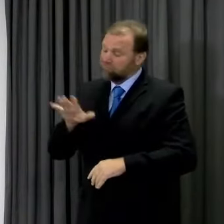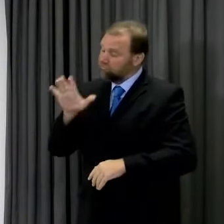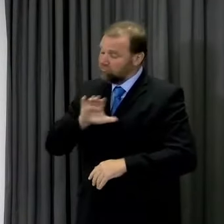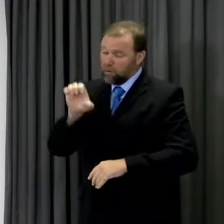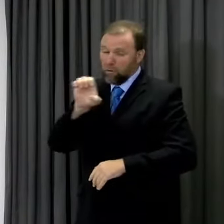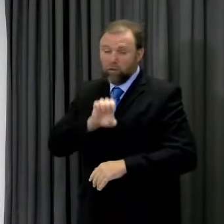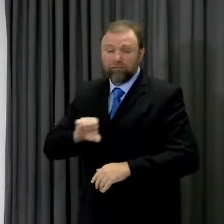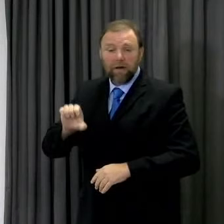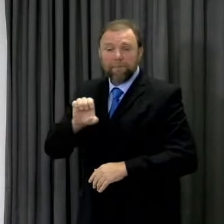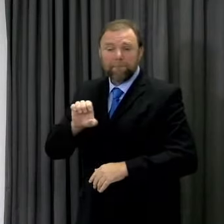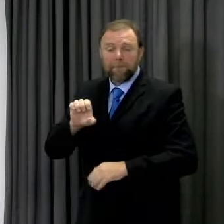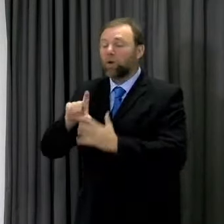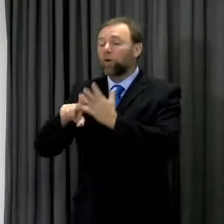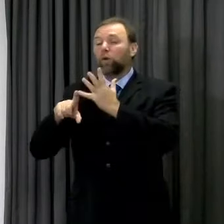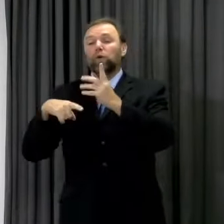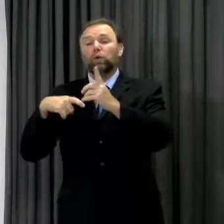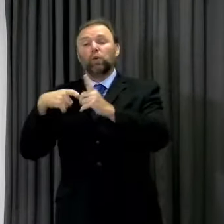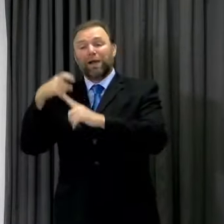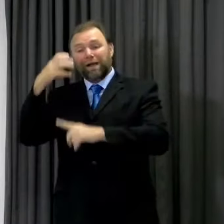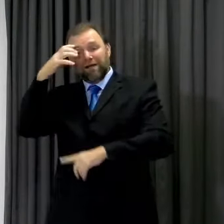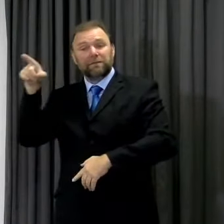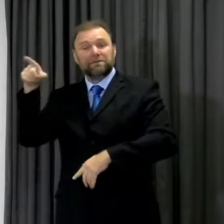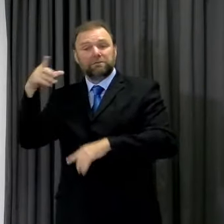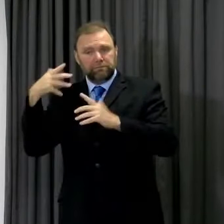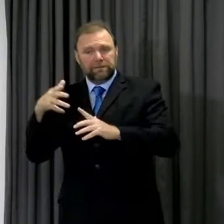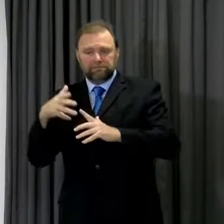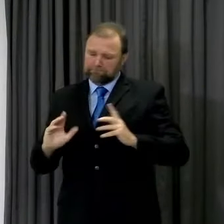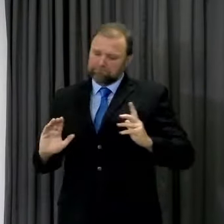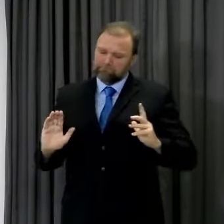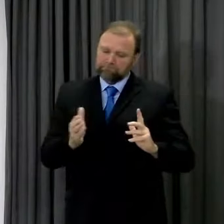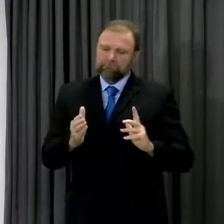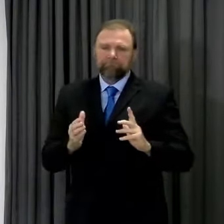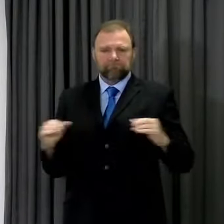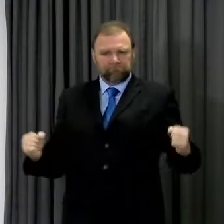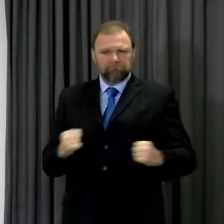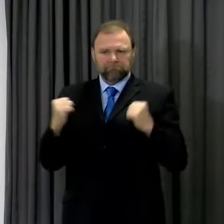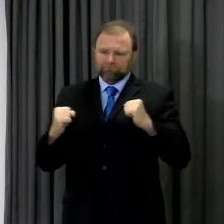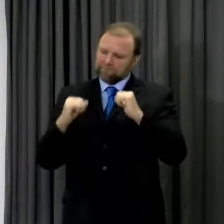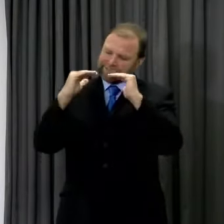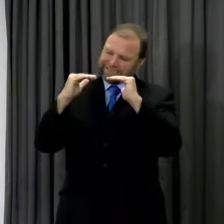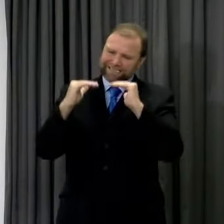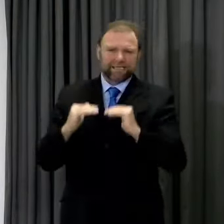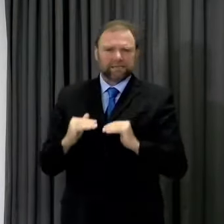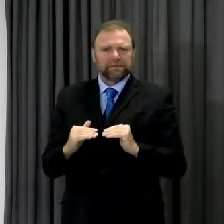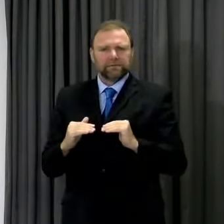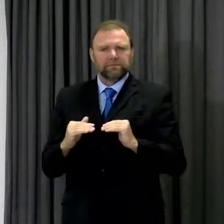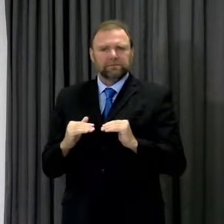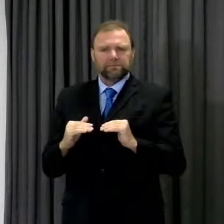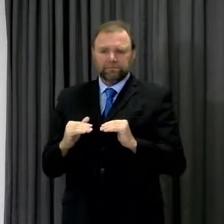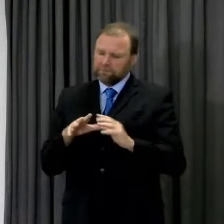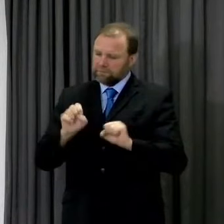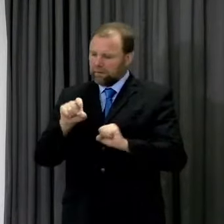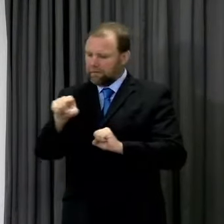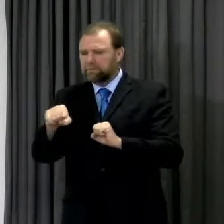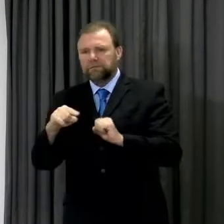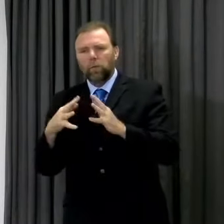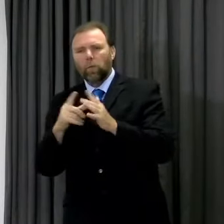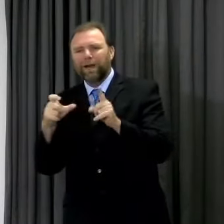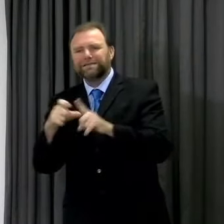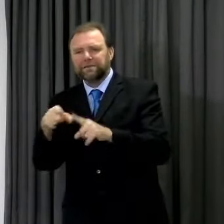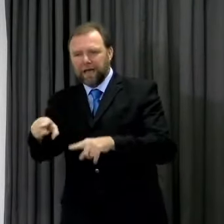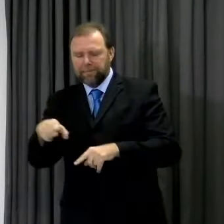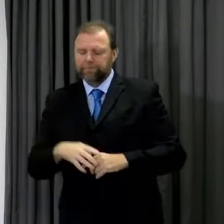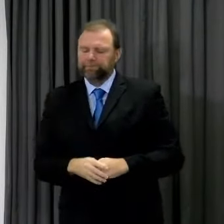The UK government has announced a strengthened tier regime which comes into force in England from Wednesday of next week.